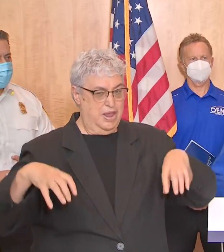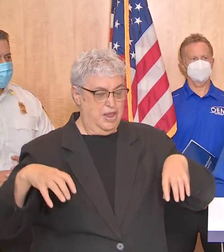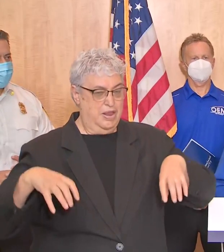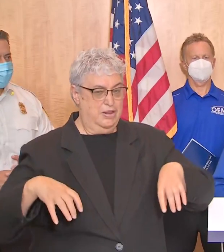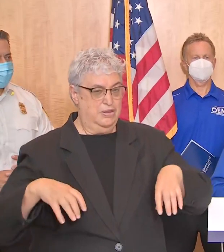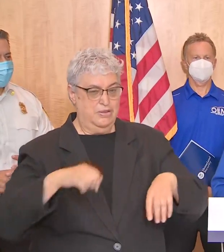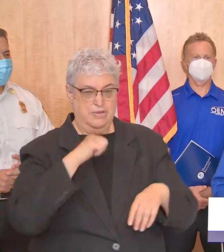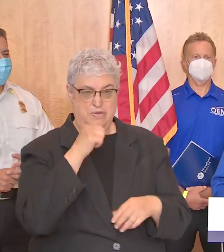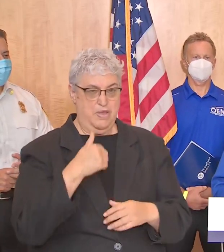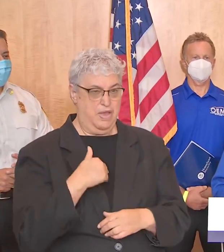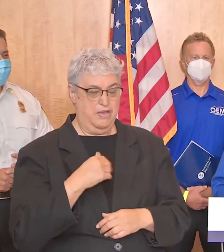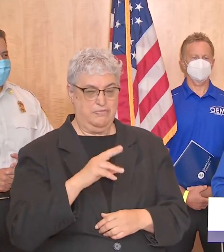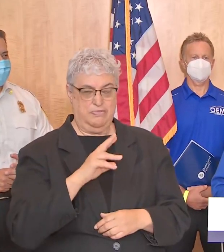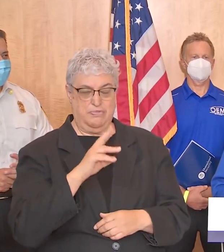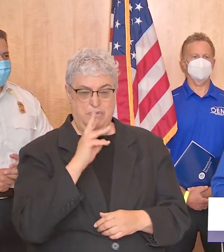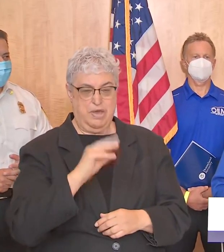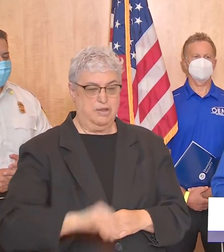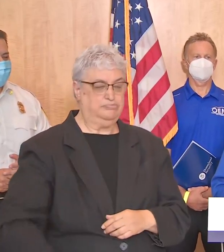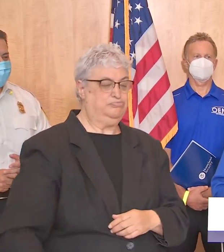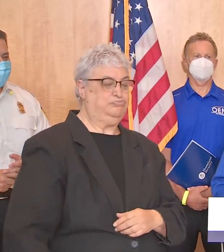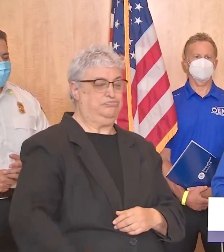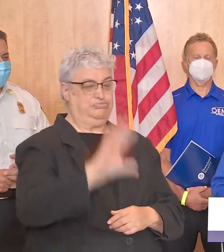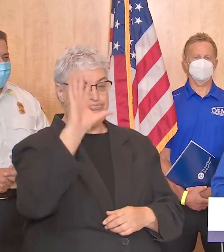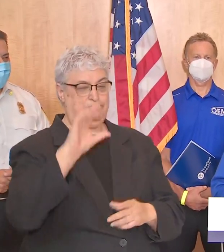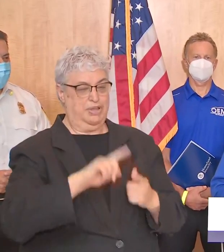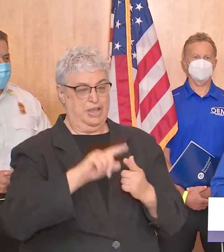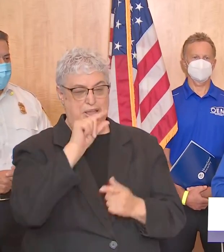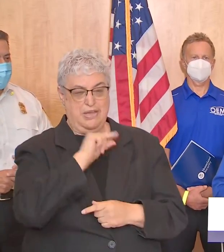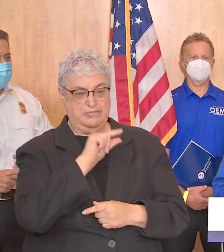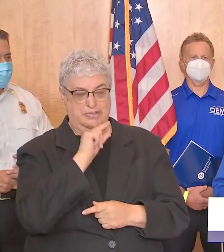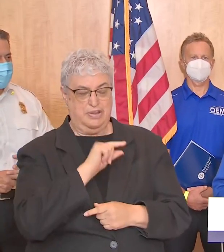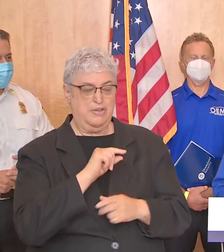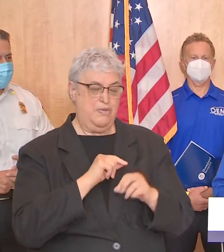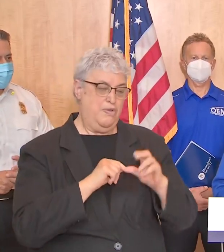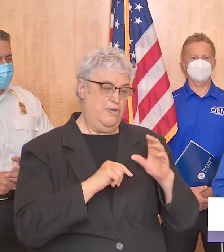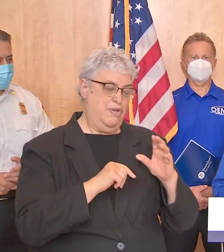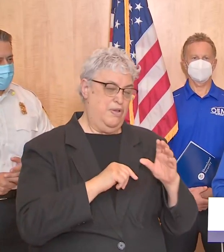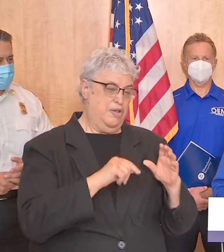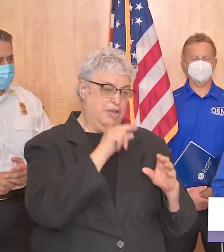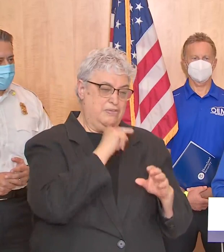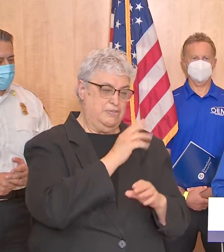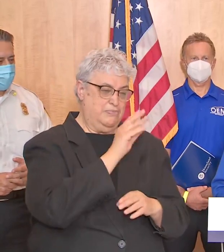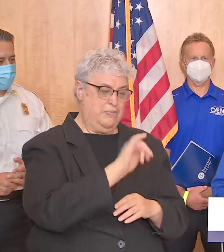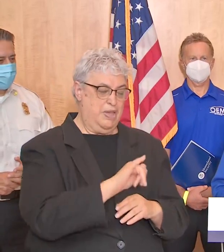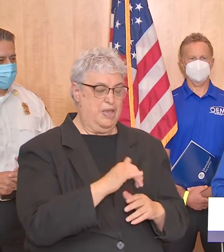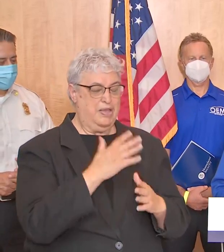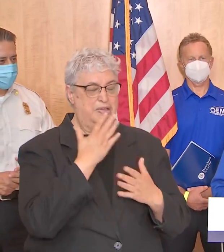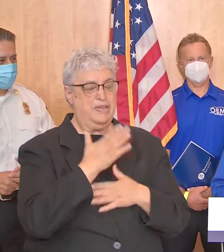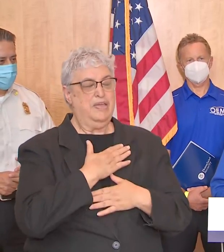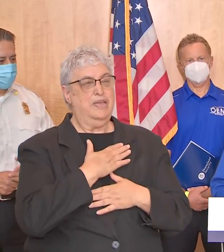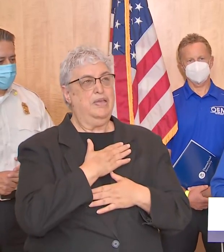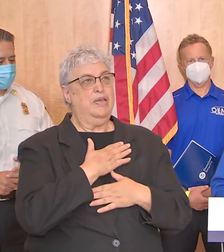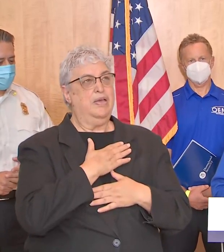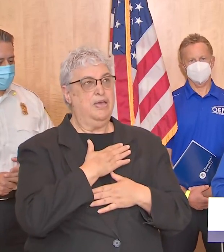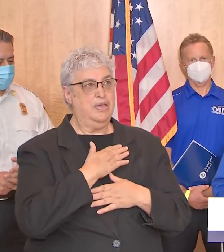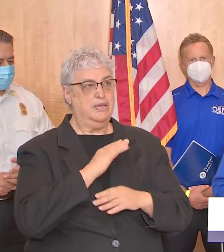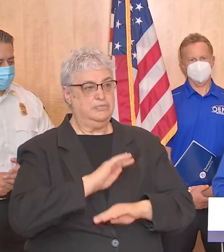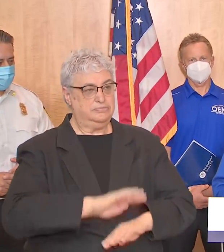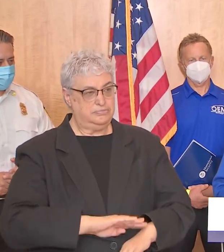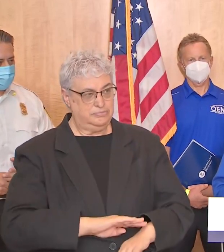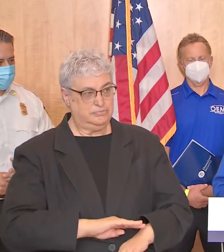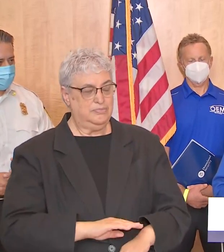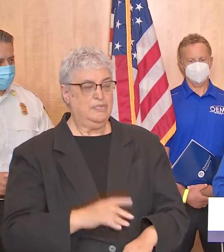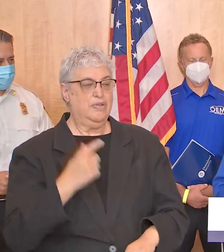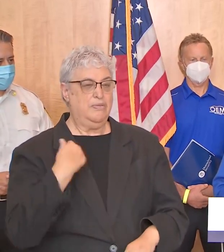storm surge for example um then consider ourselves blessed and fortunate but there is no substitute